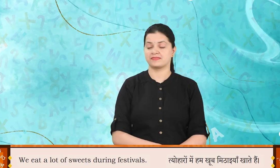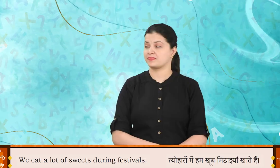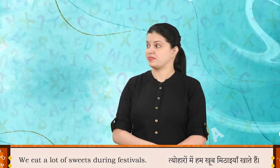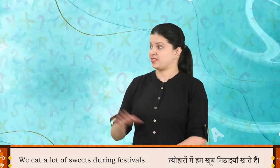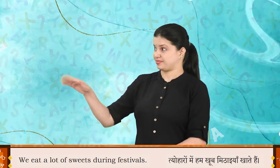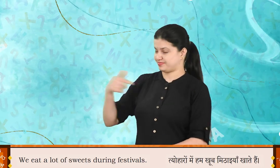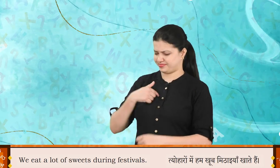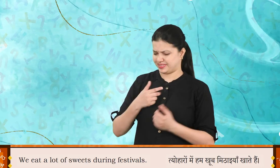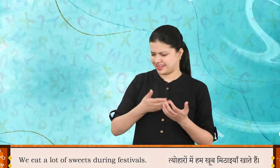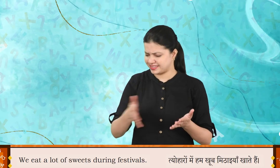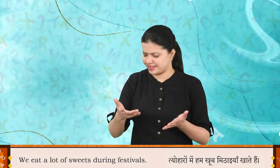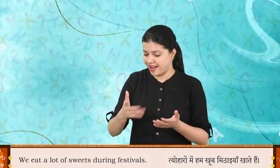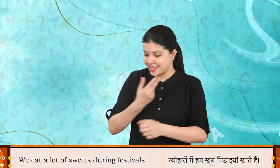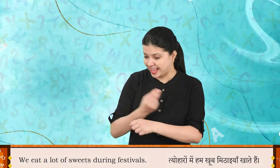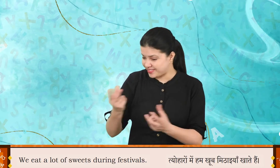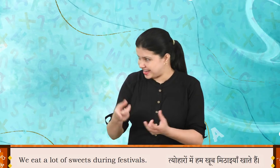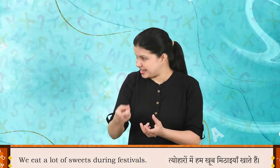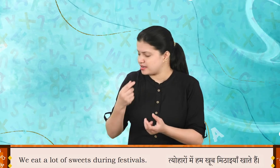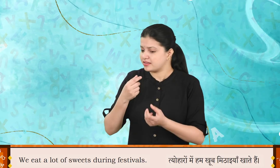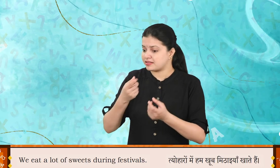We eat a lot of sweets during festivals.